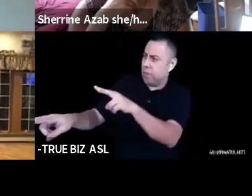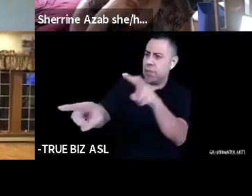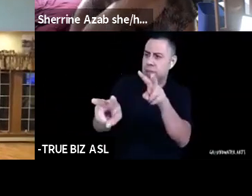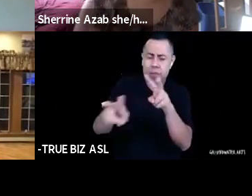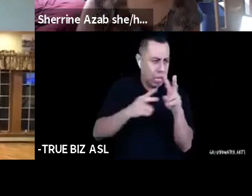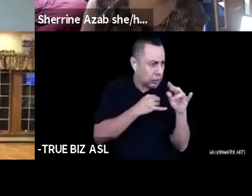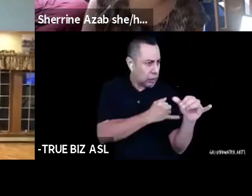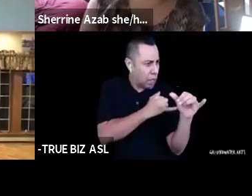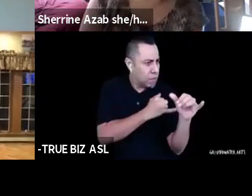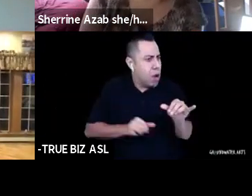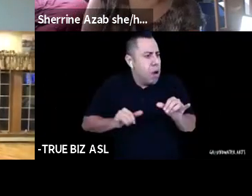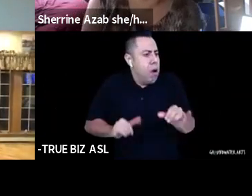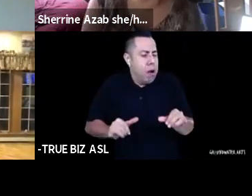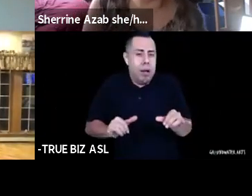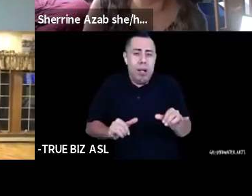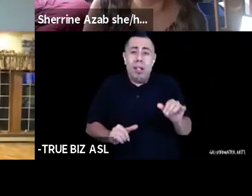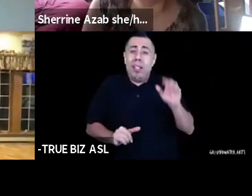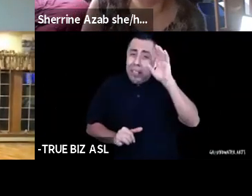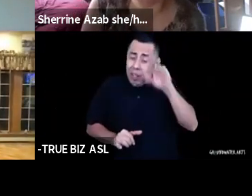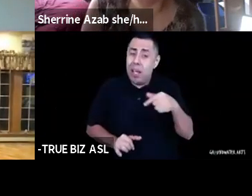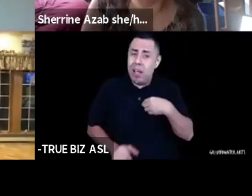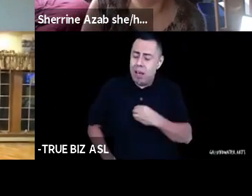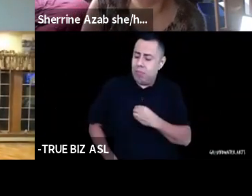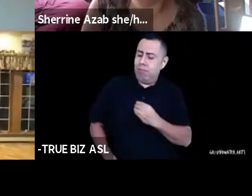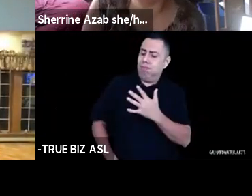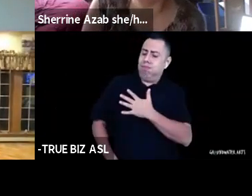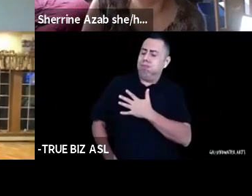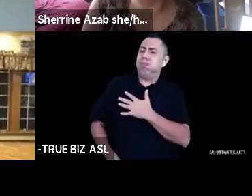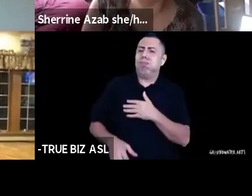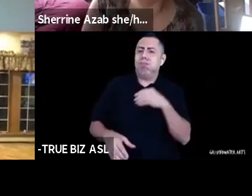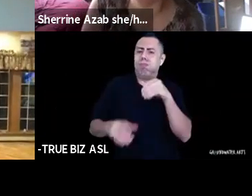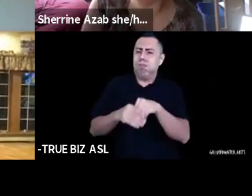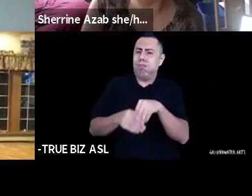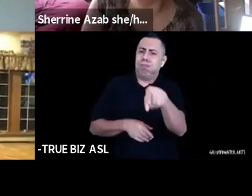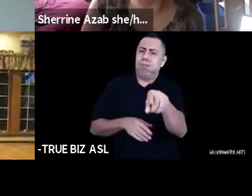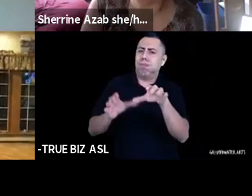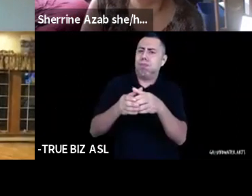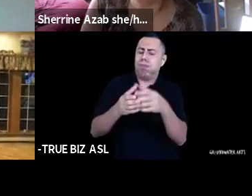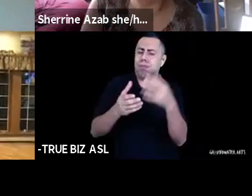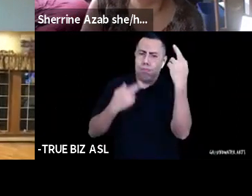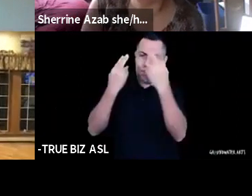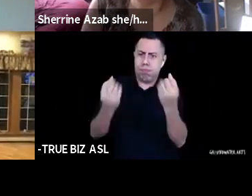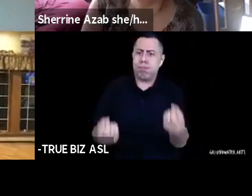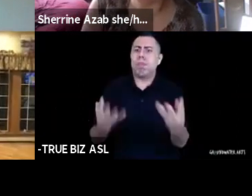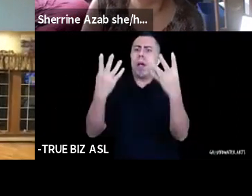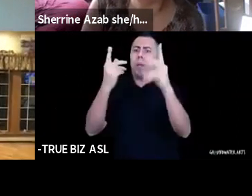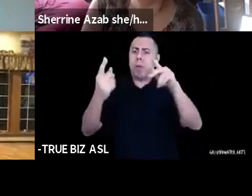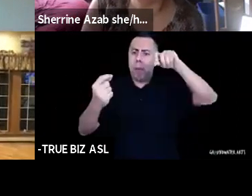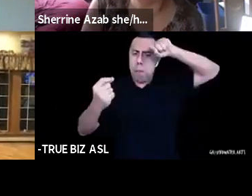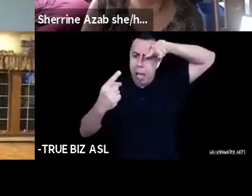just how many people are thinking about this and working on this. And it's just a matter of numbers and time and, and doing